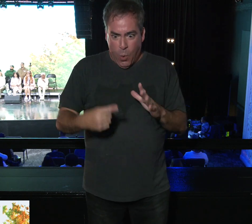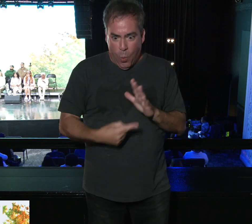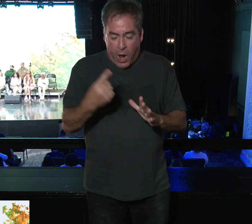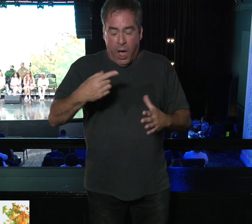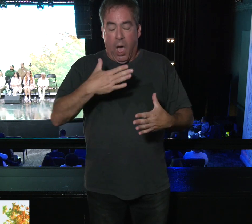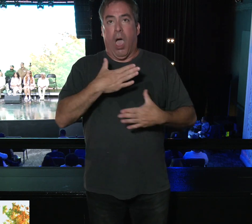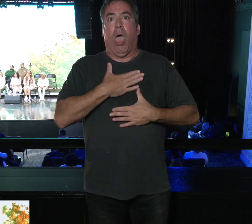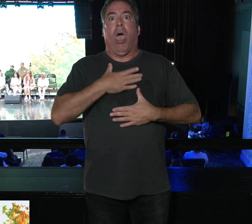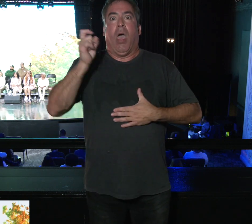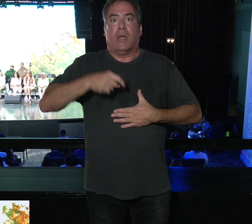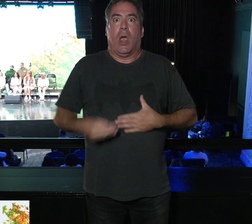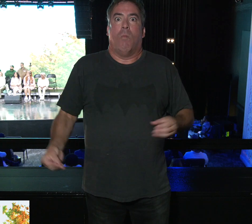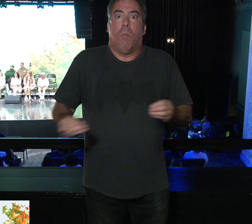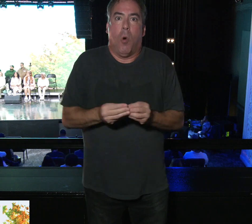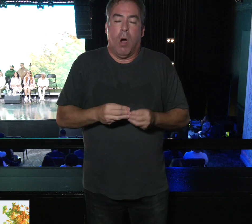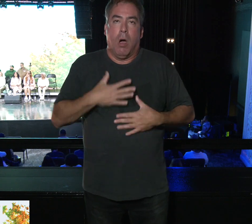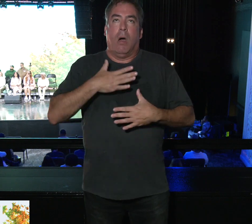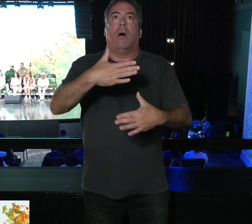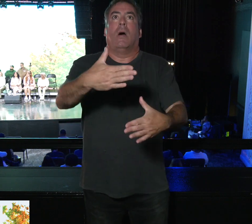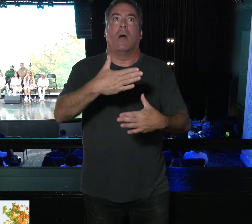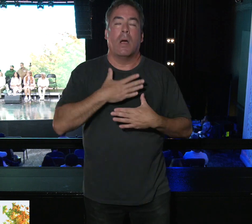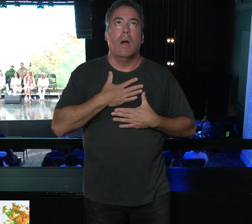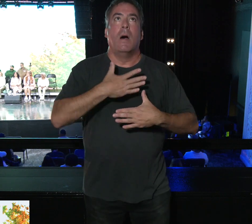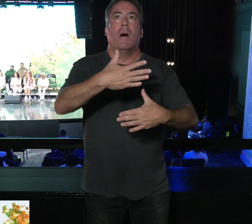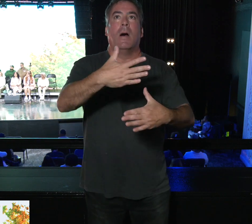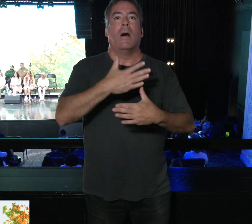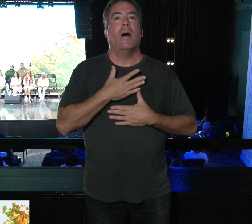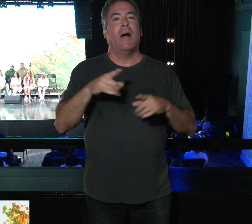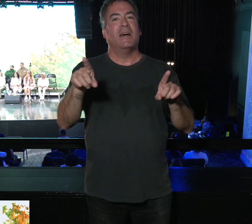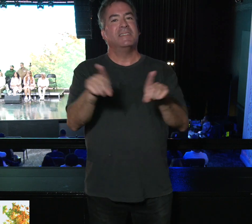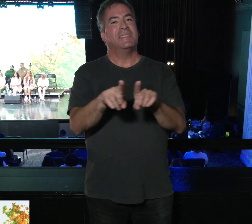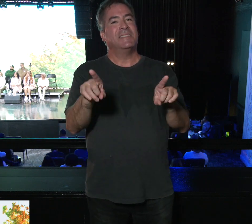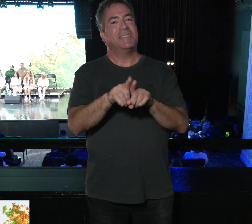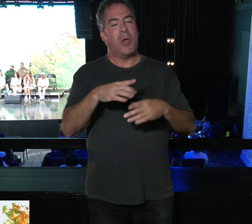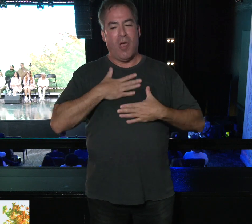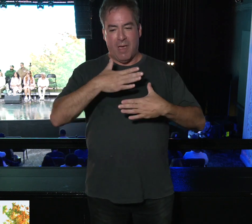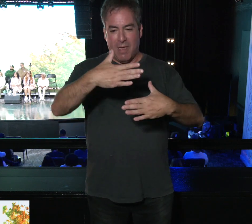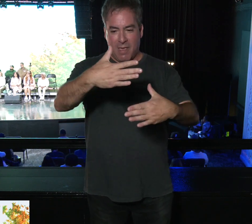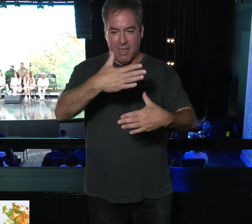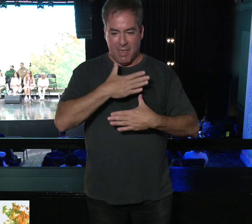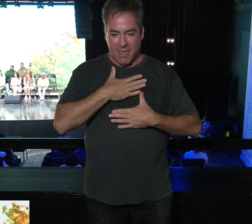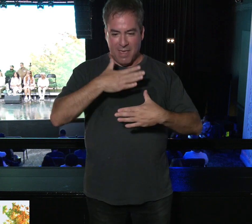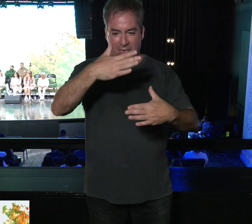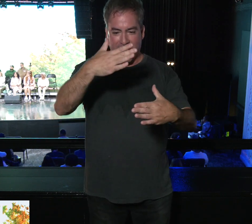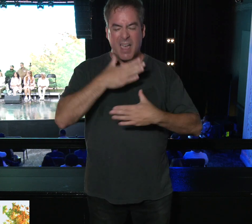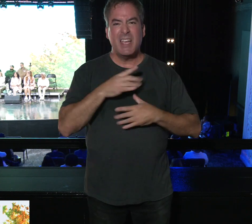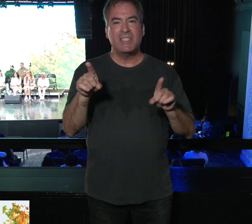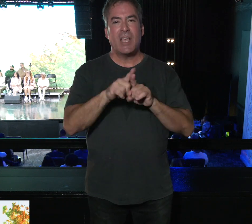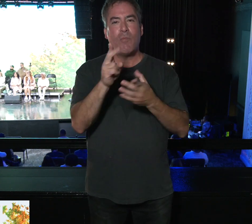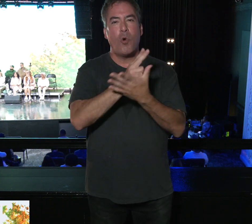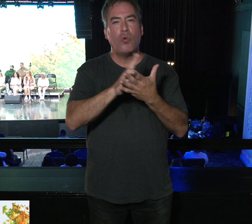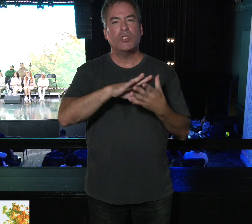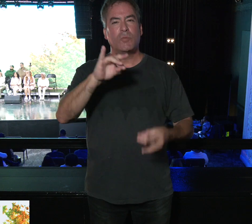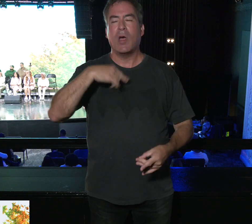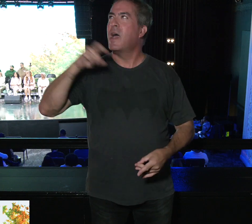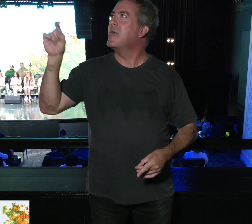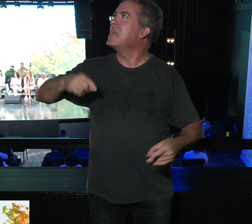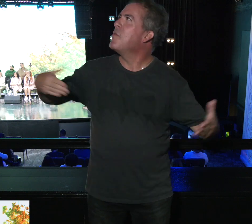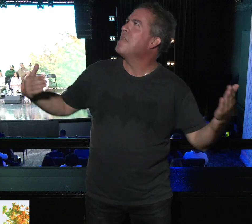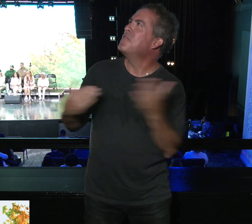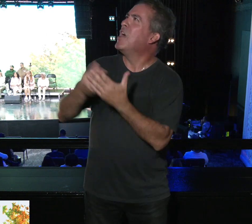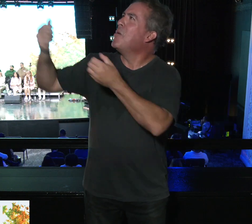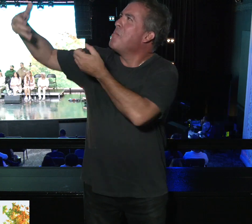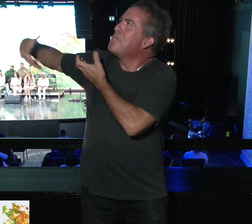I need another breath and another breath and another breath. And just like I'm breathing, I need the Holy Spirit. I need a fresh